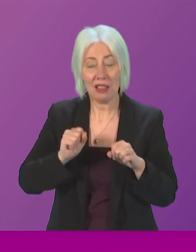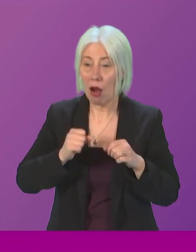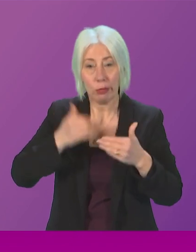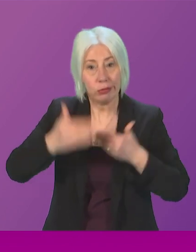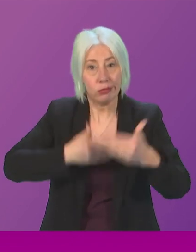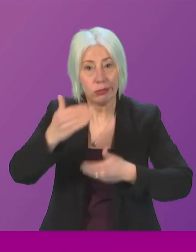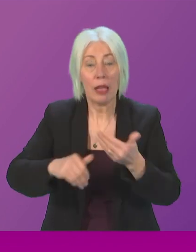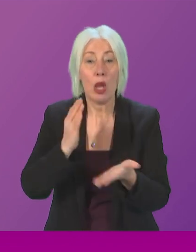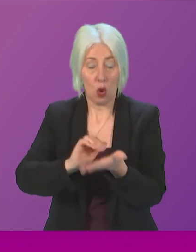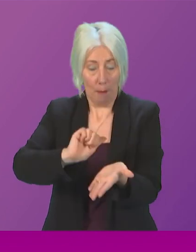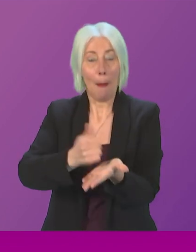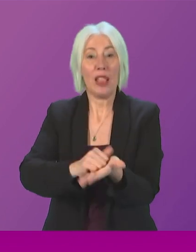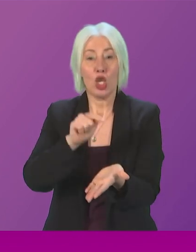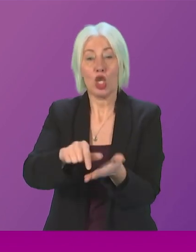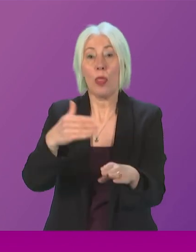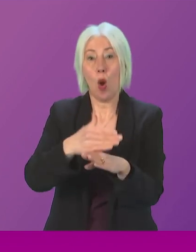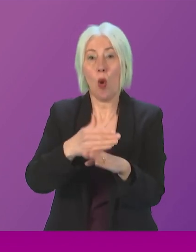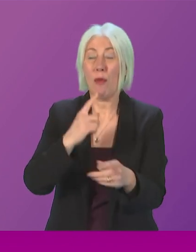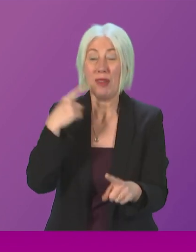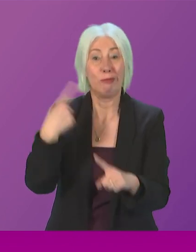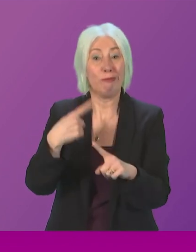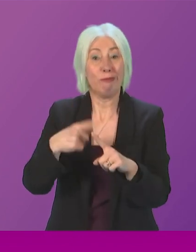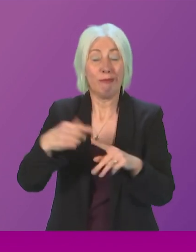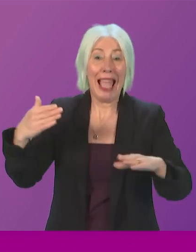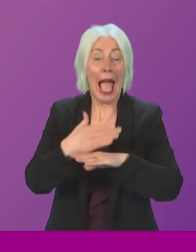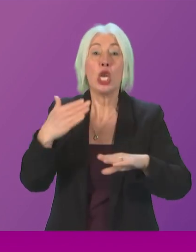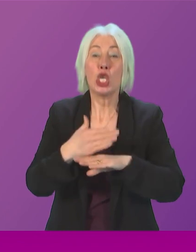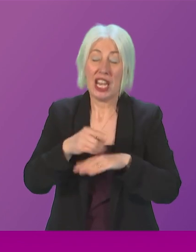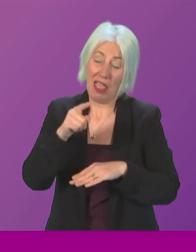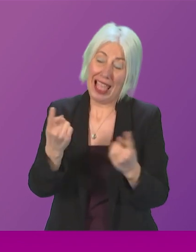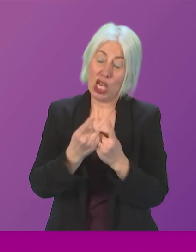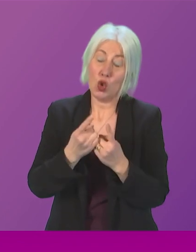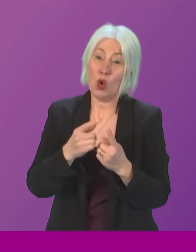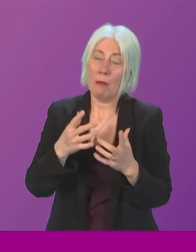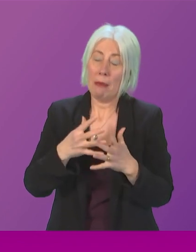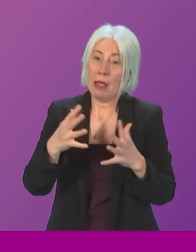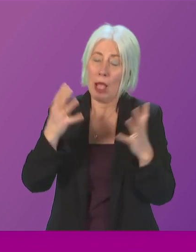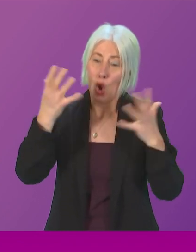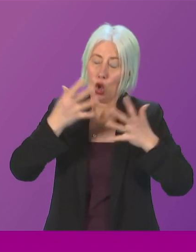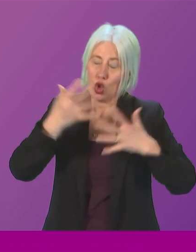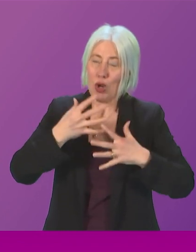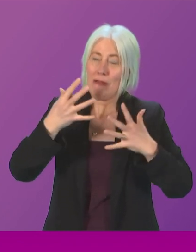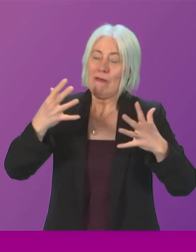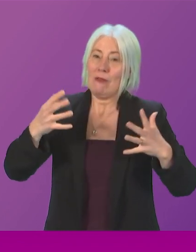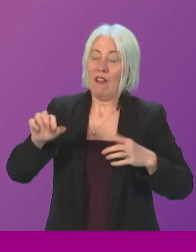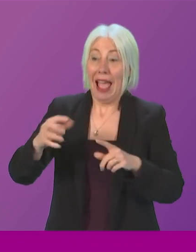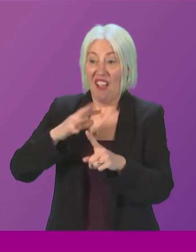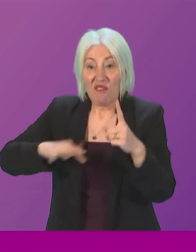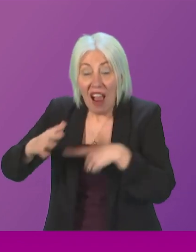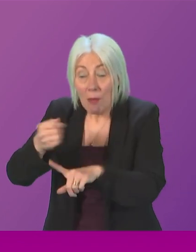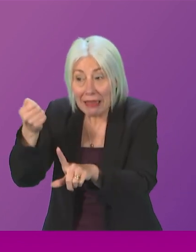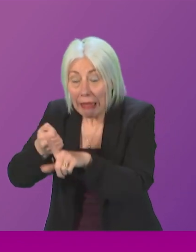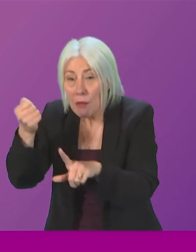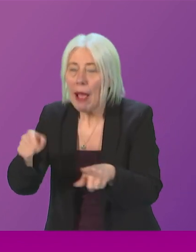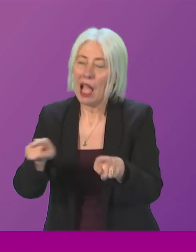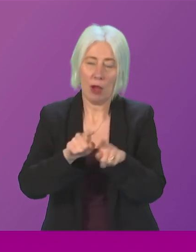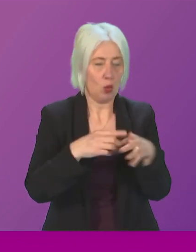is published but we take really immediate action because this is an issue of growing concern both for the environmental impact it's having but clearly